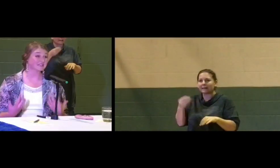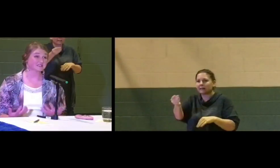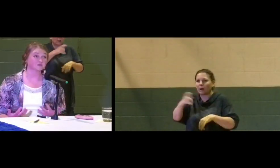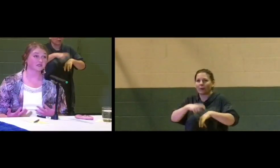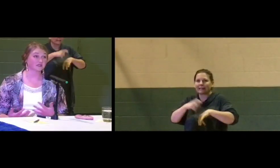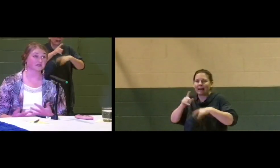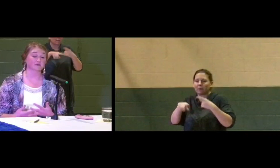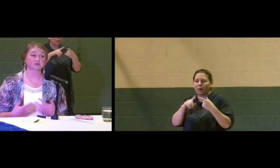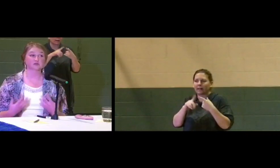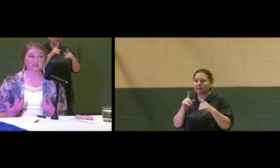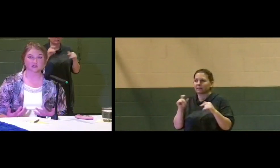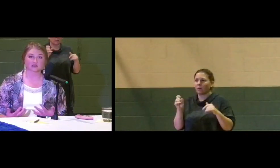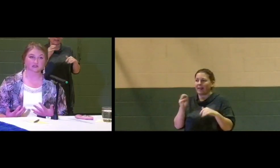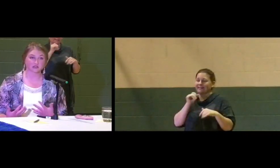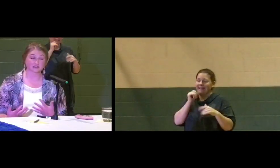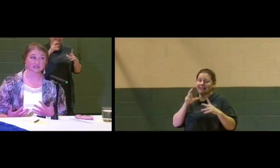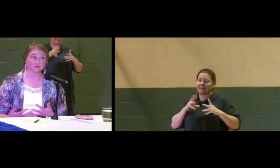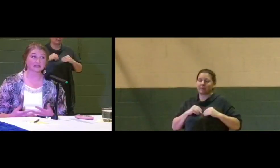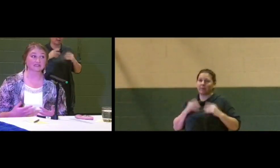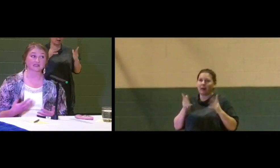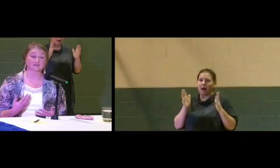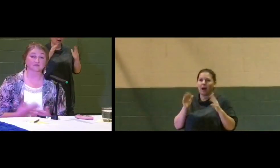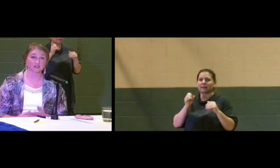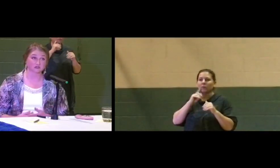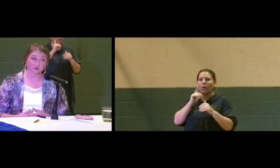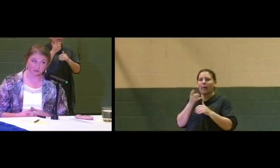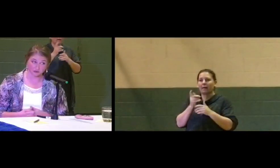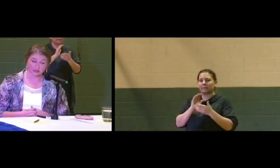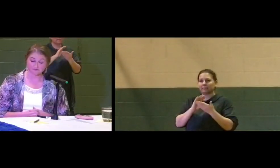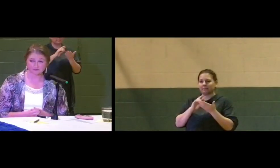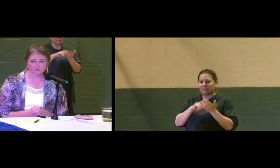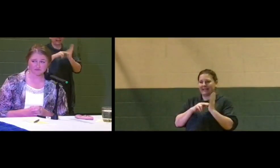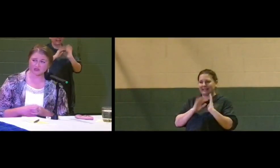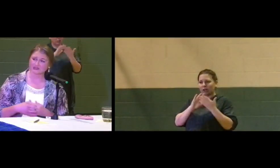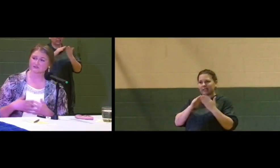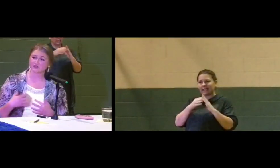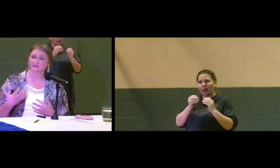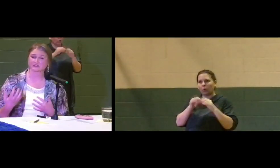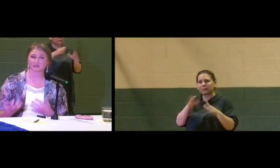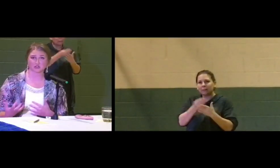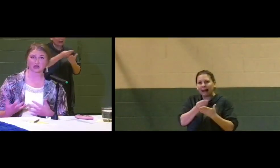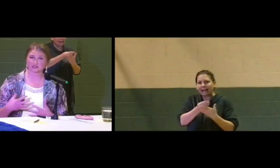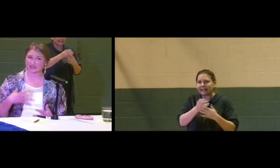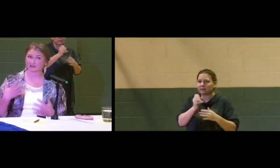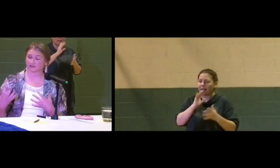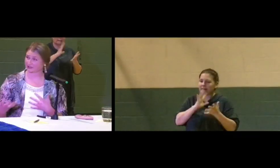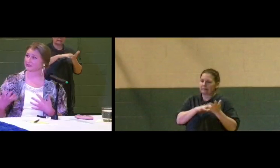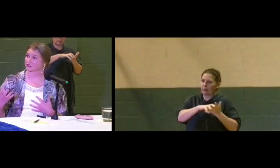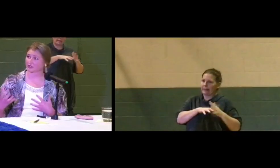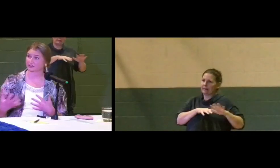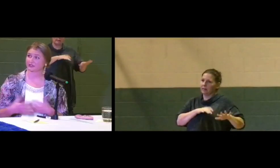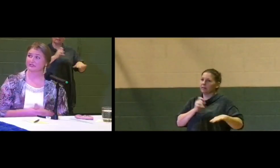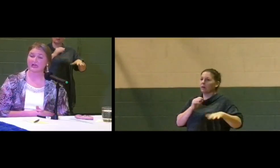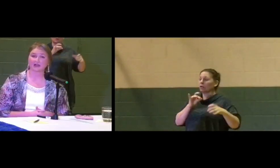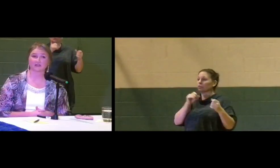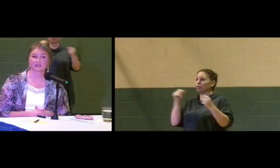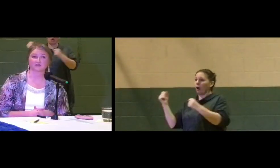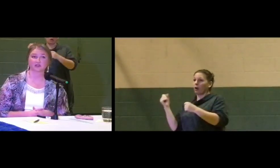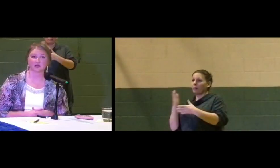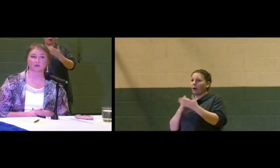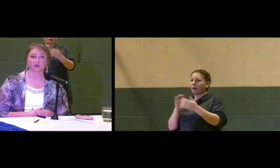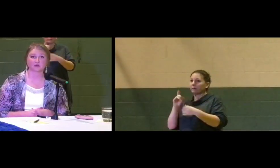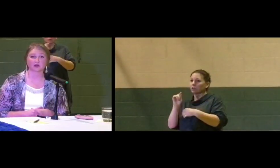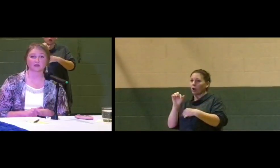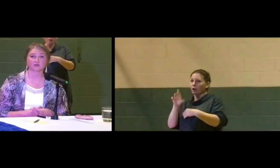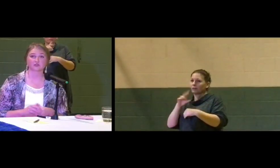time. That's simply unacceptable. That's costing our city money, and that is a major weak point. As far as the strong side of the charter, I think